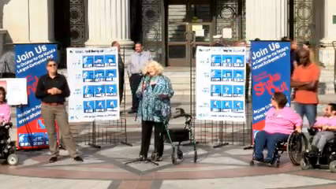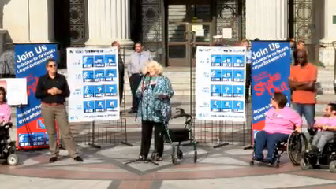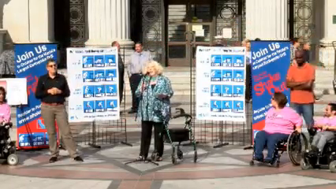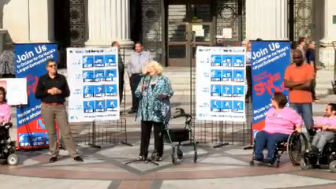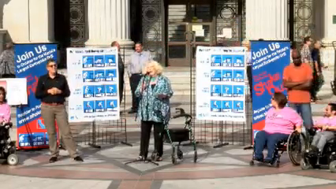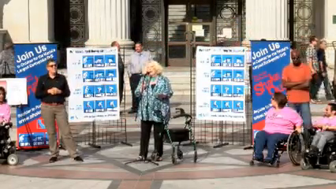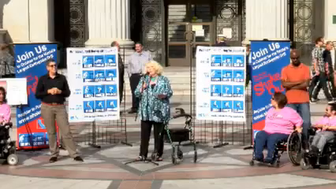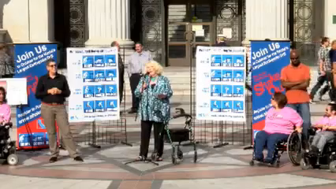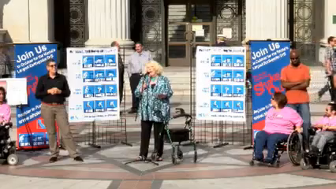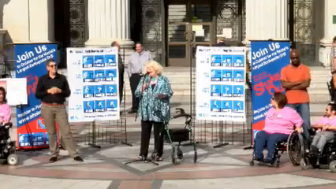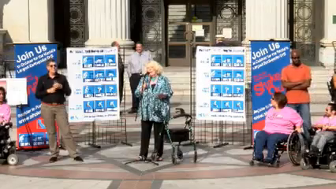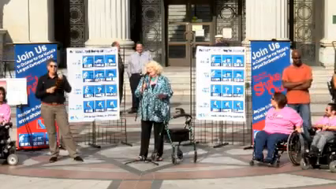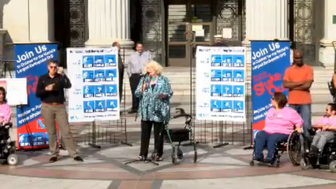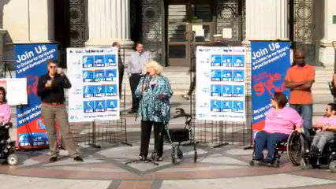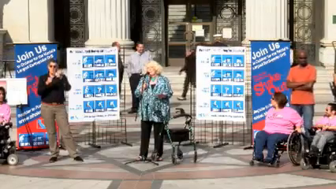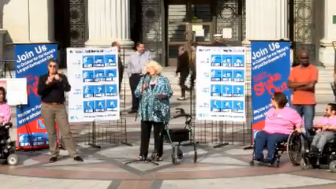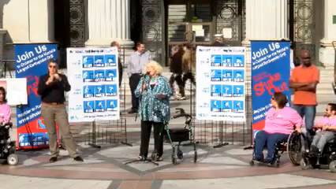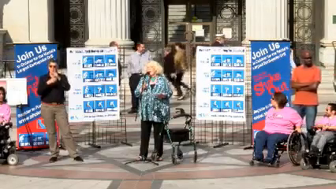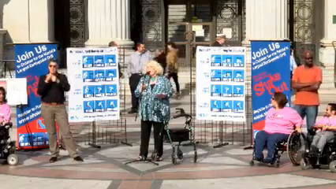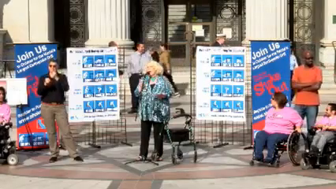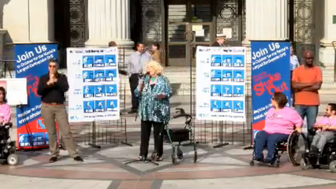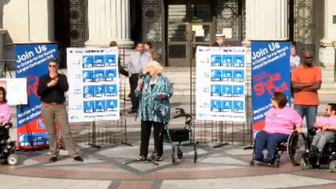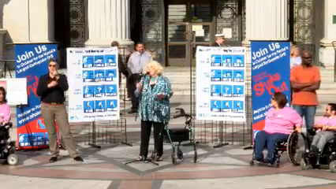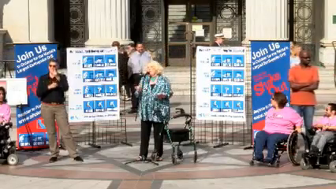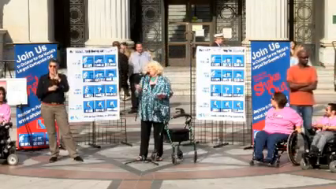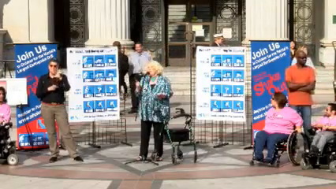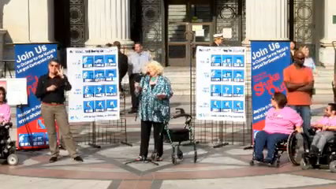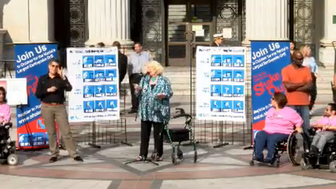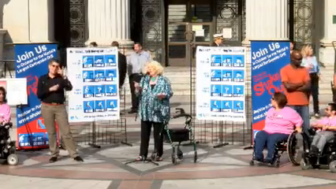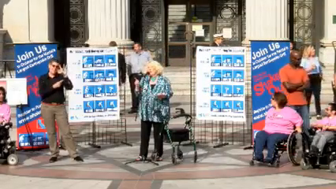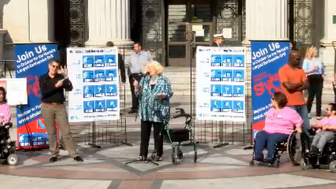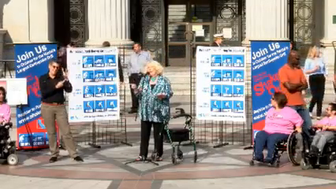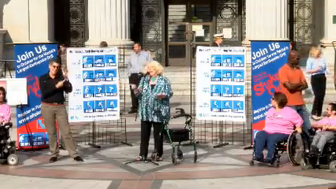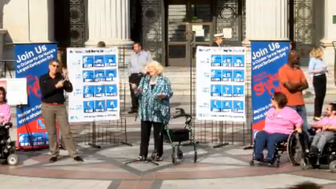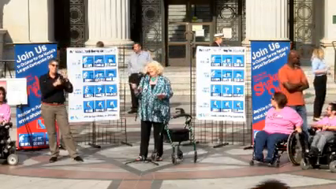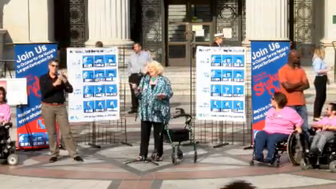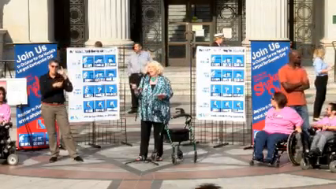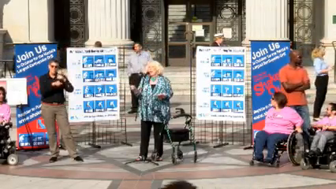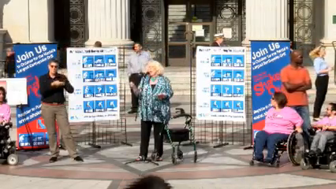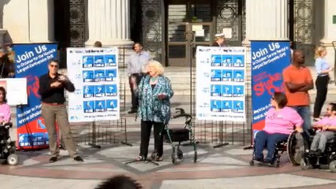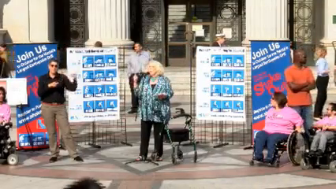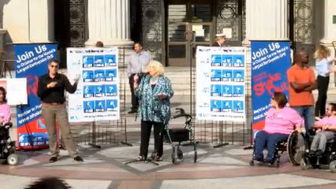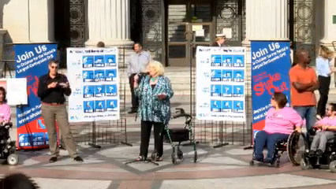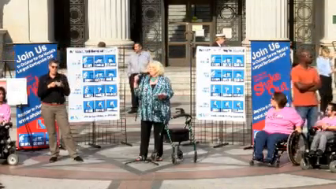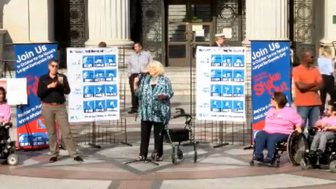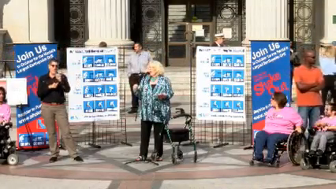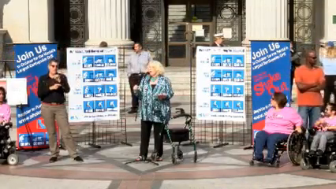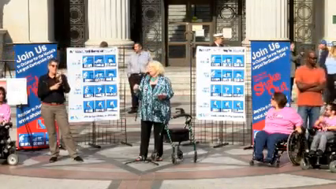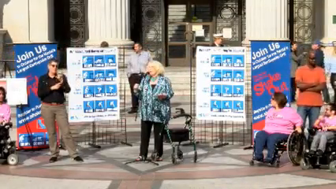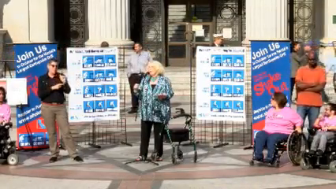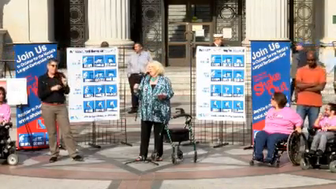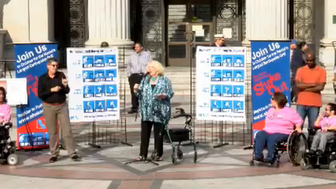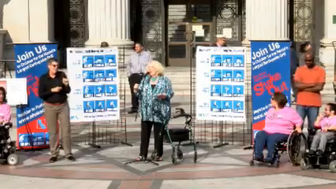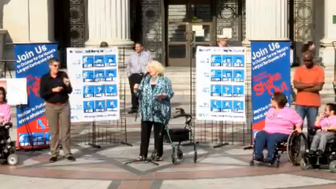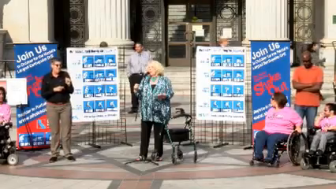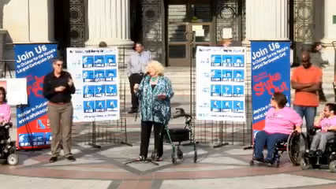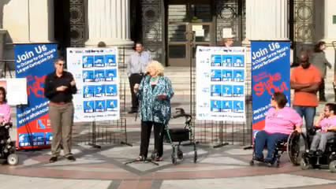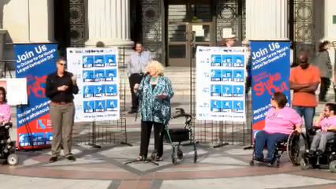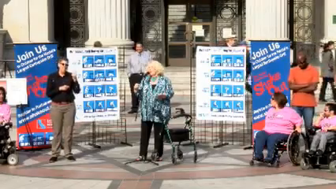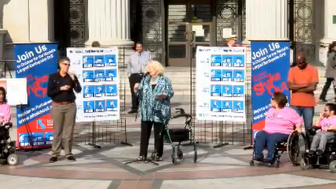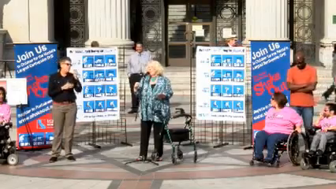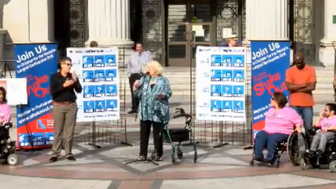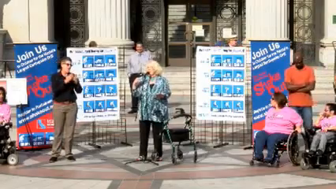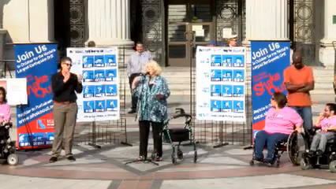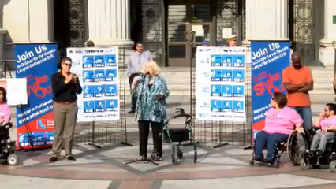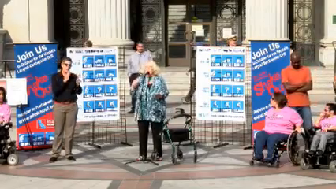1988 in your mind as the first introduction of the ADA, which was not written by government,